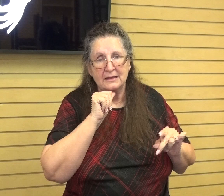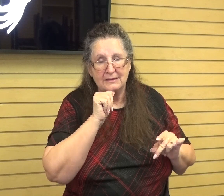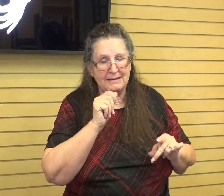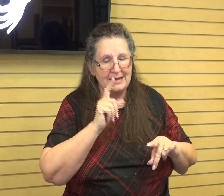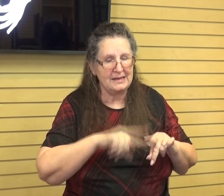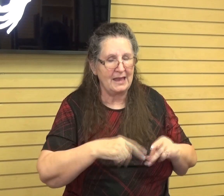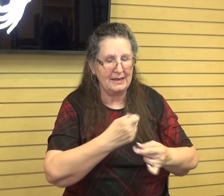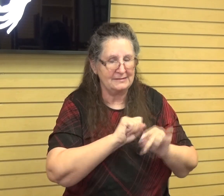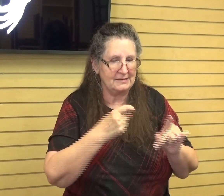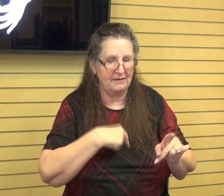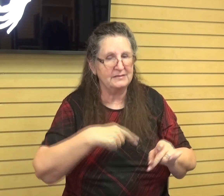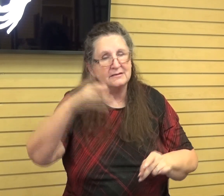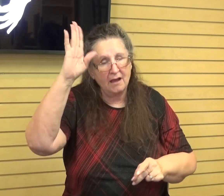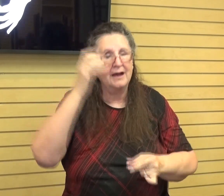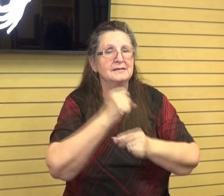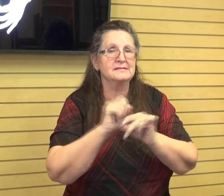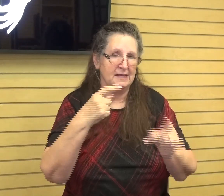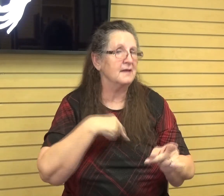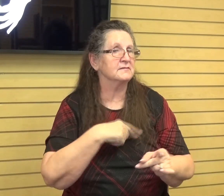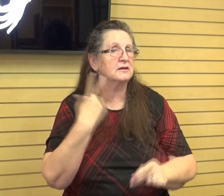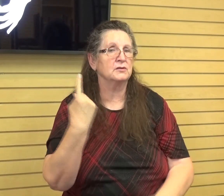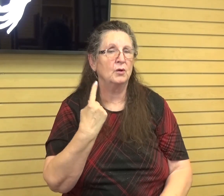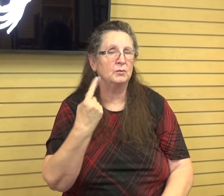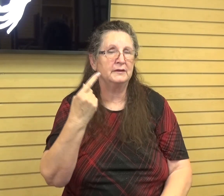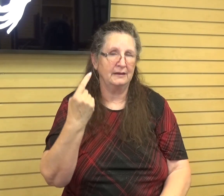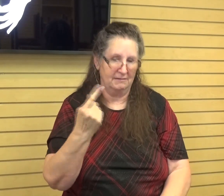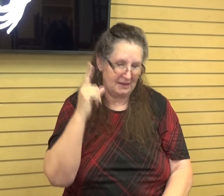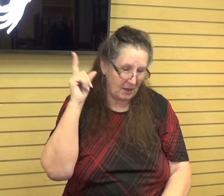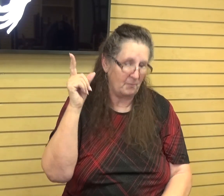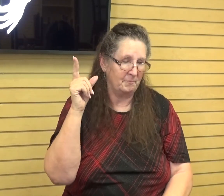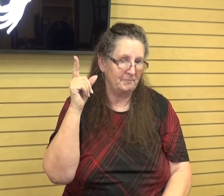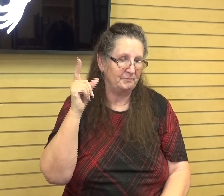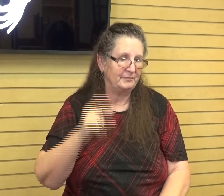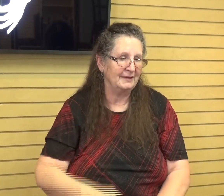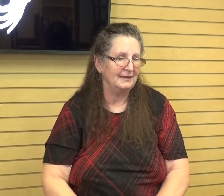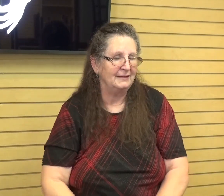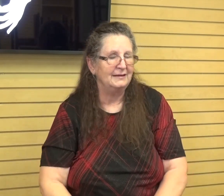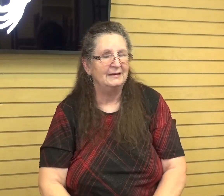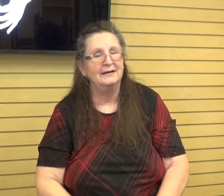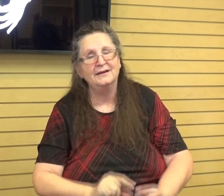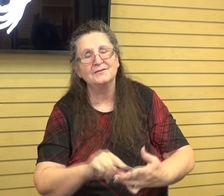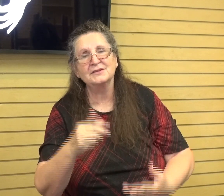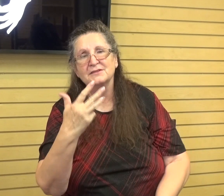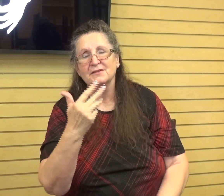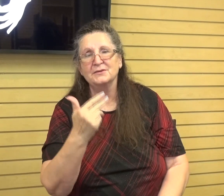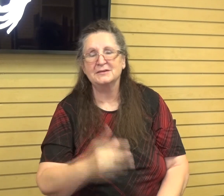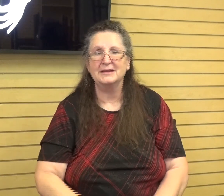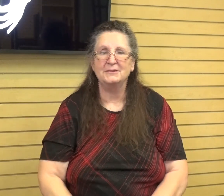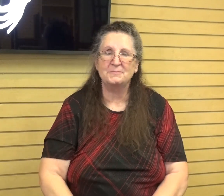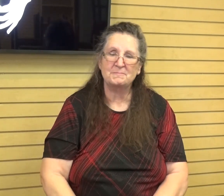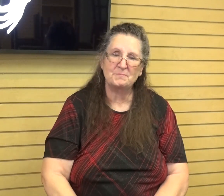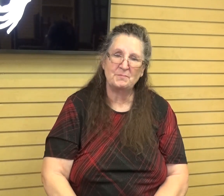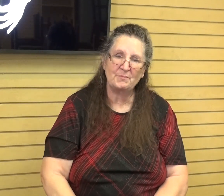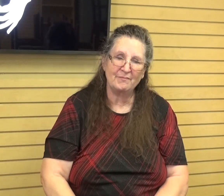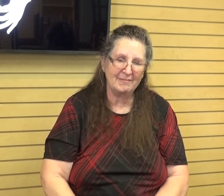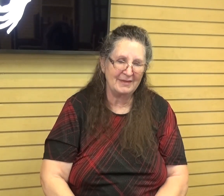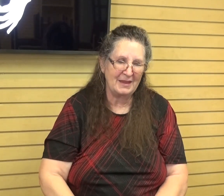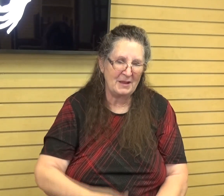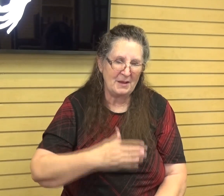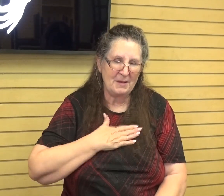It is God that saves us, and him alone. In verse 13, this is my life verse, by the